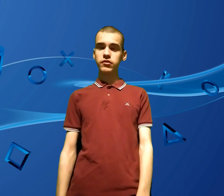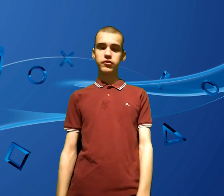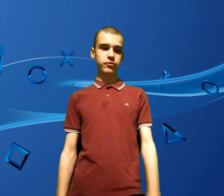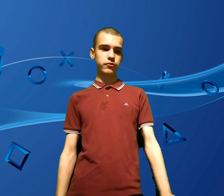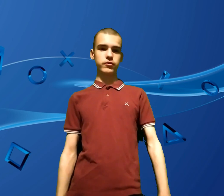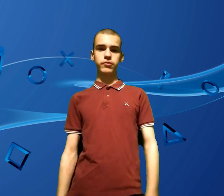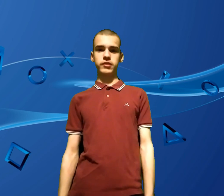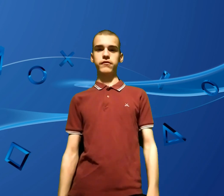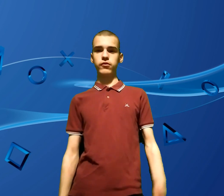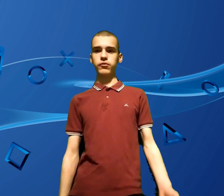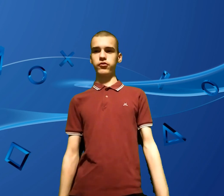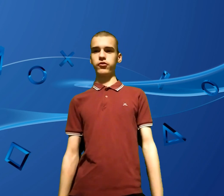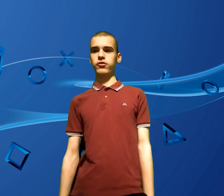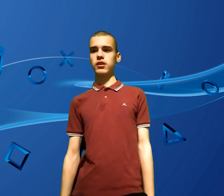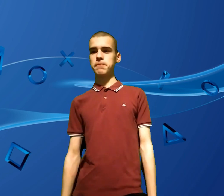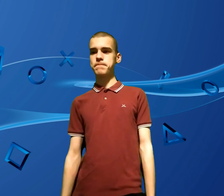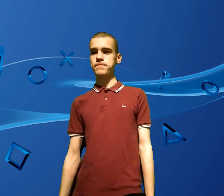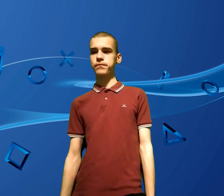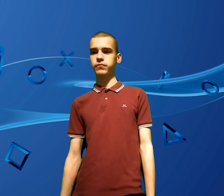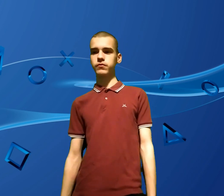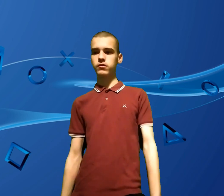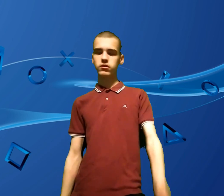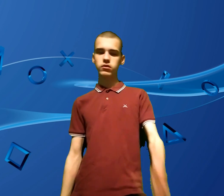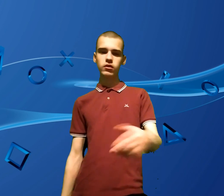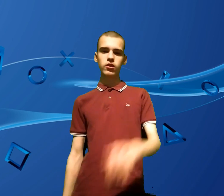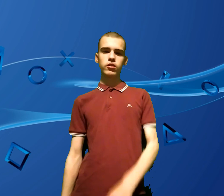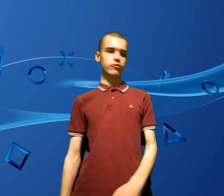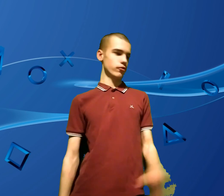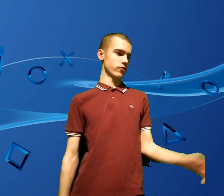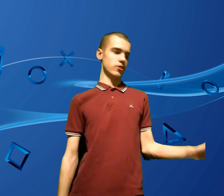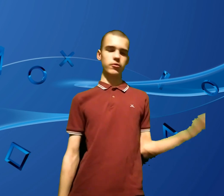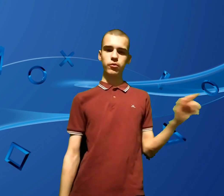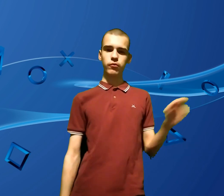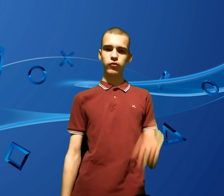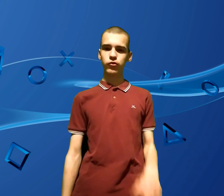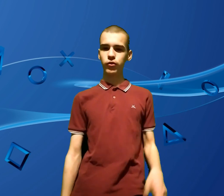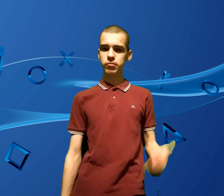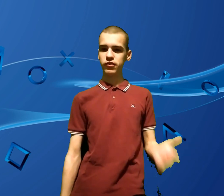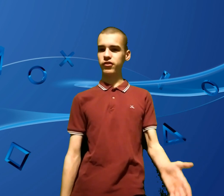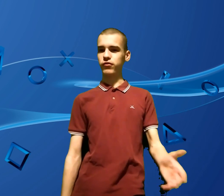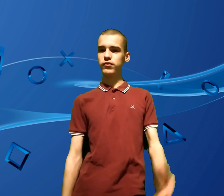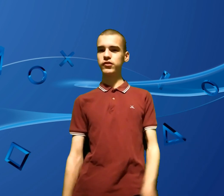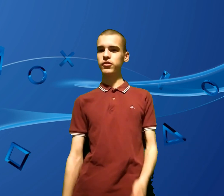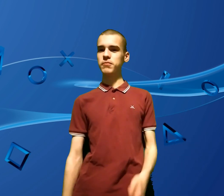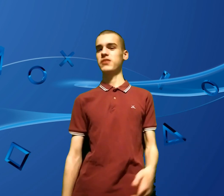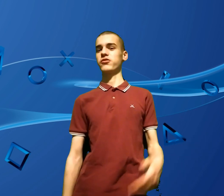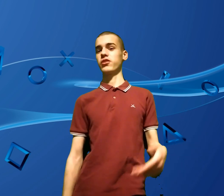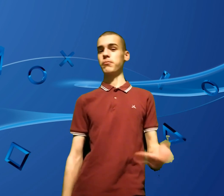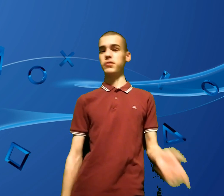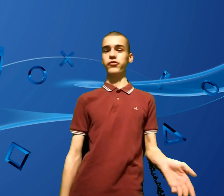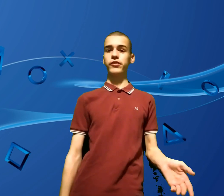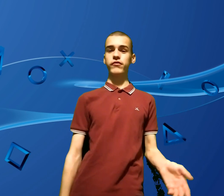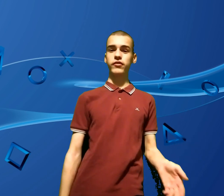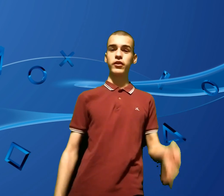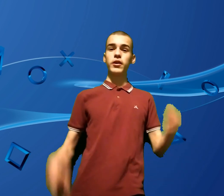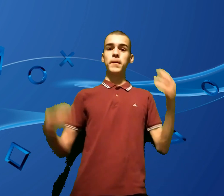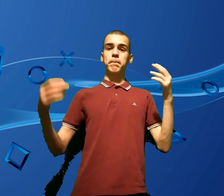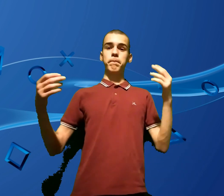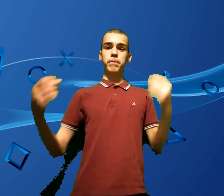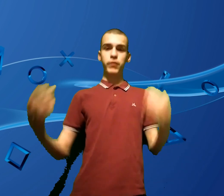So, overall, yeah, fall, it was a good game. Obviously all these games are in reviews, they're PlayStation 3, so you might not say they're amazing graphics. But